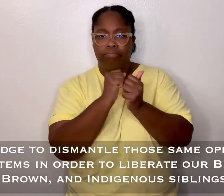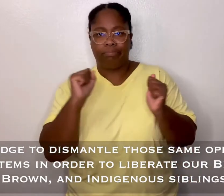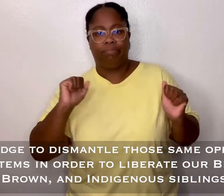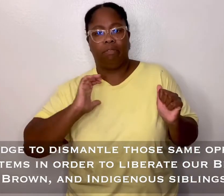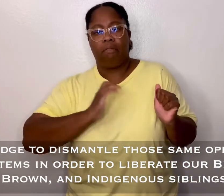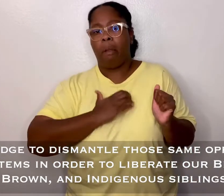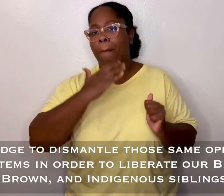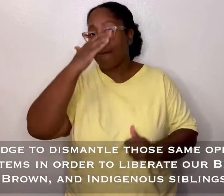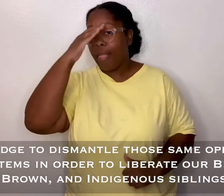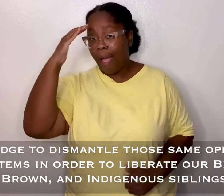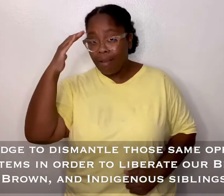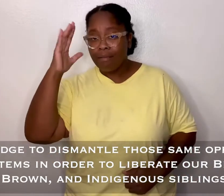siblings.